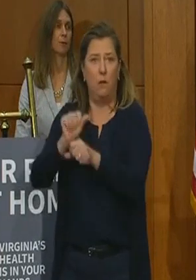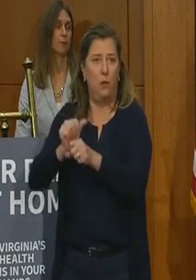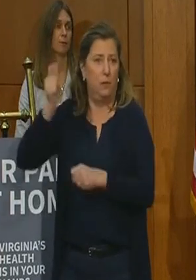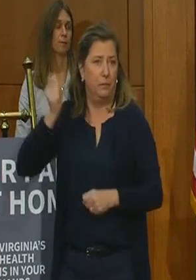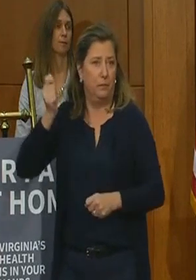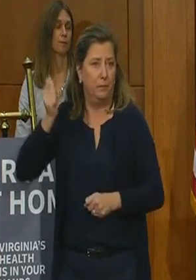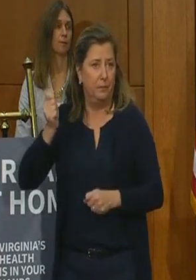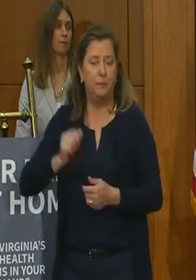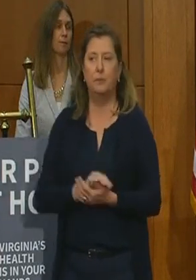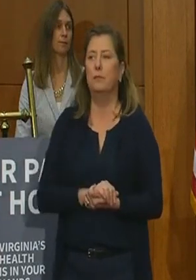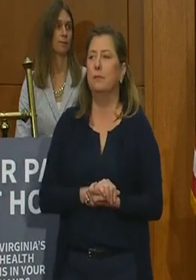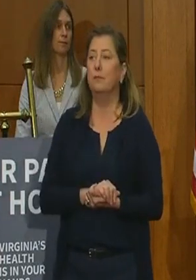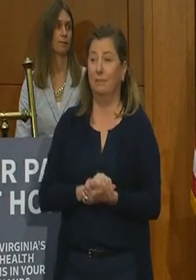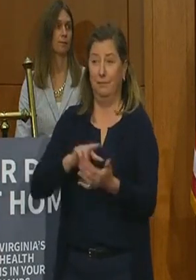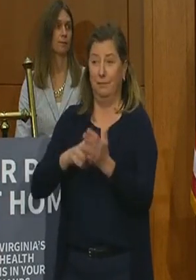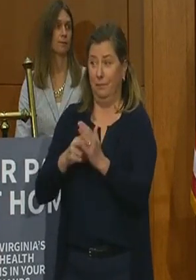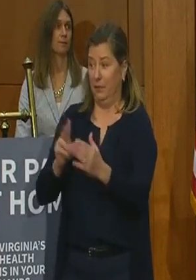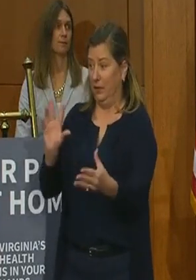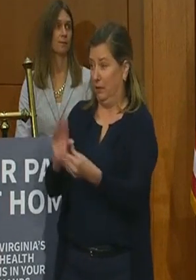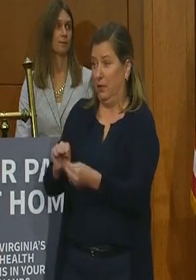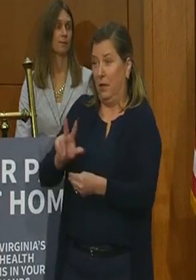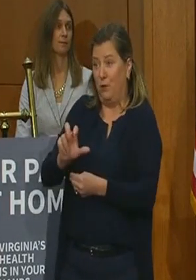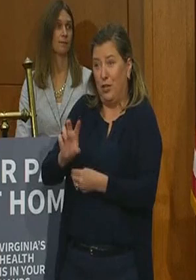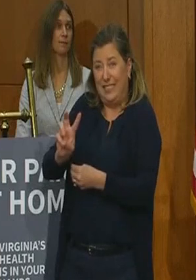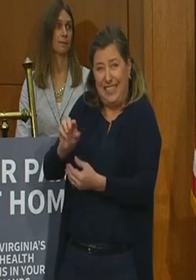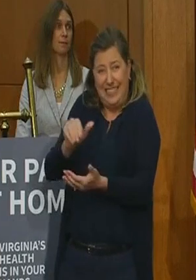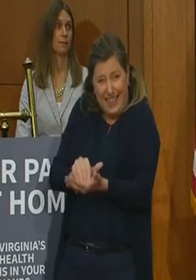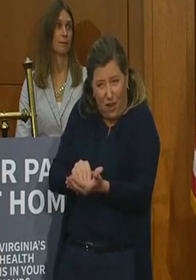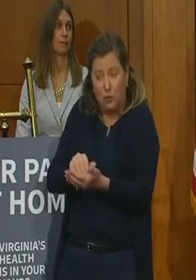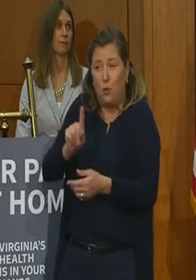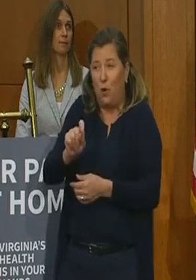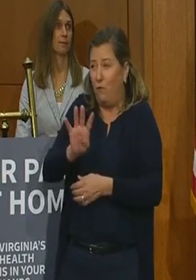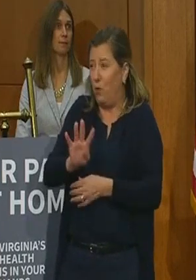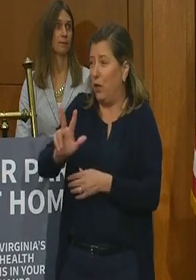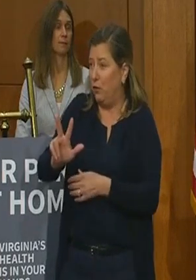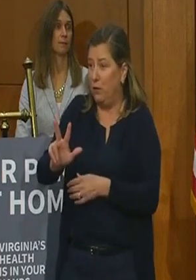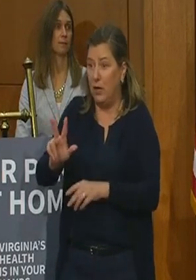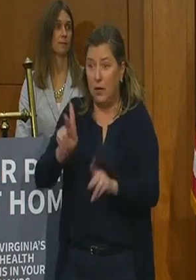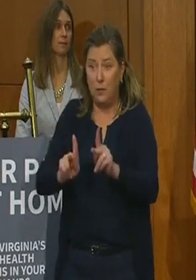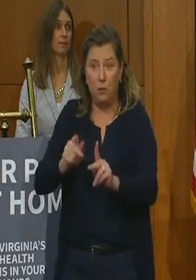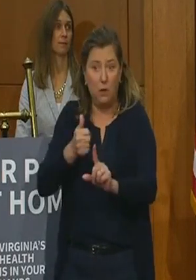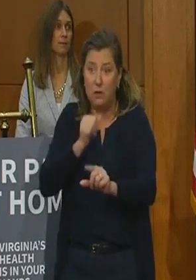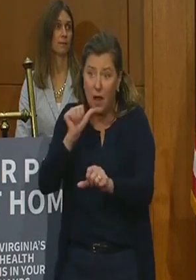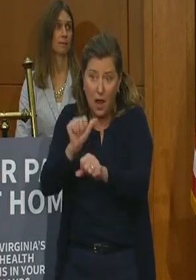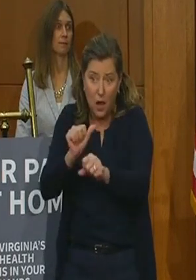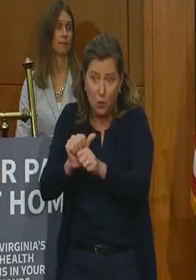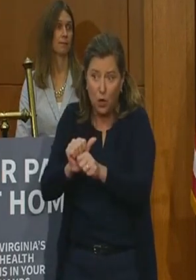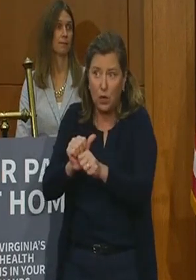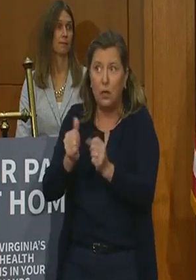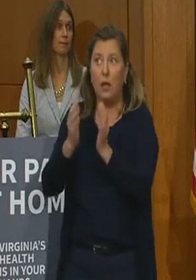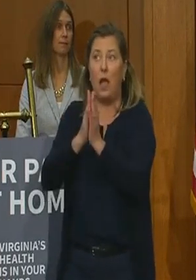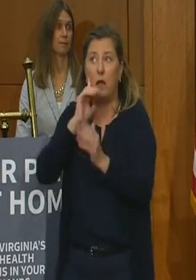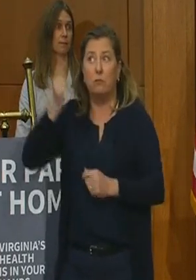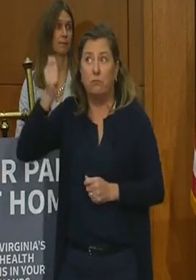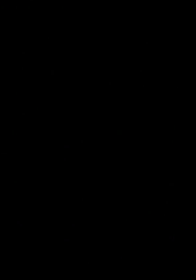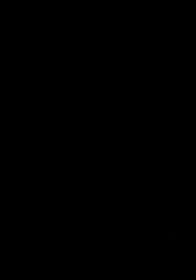That means we've had three hundred and six thousand one hundred and forty three unemployment claims in the past three